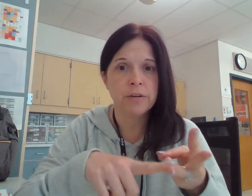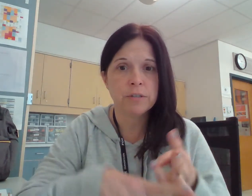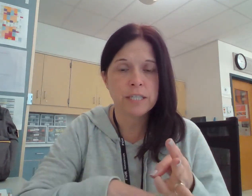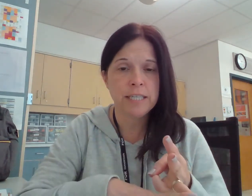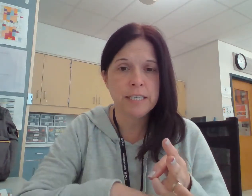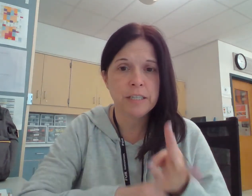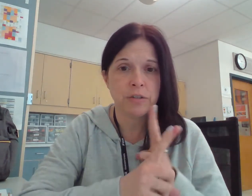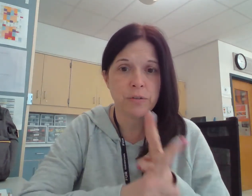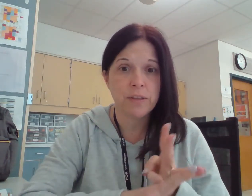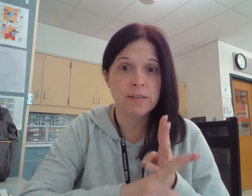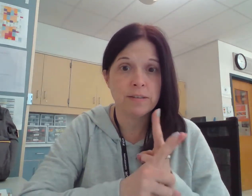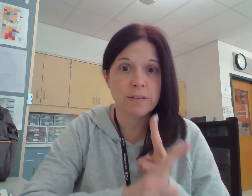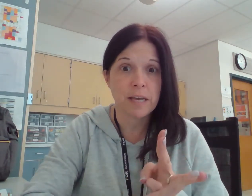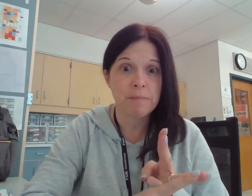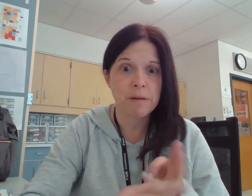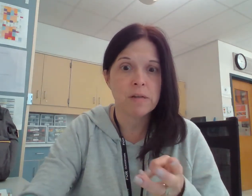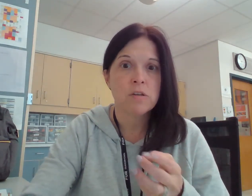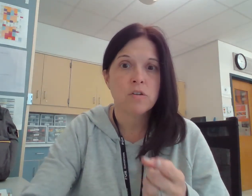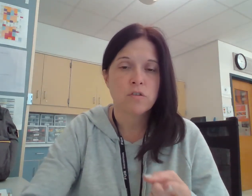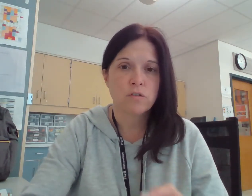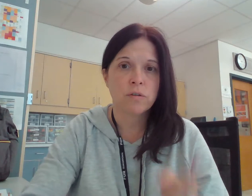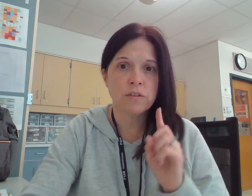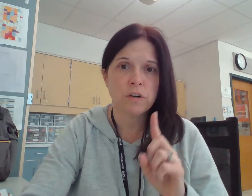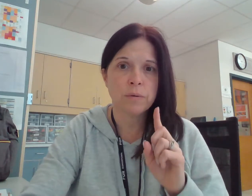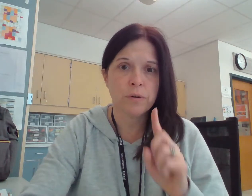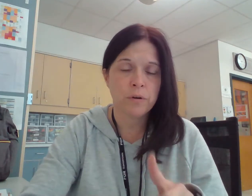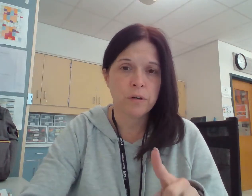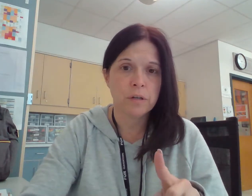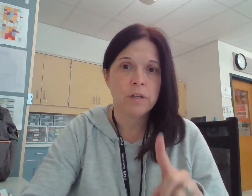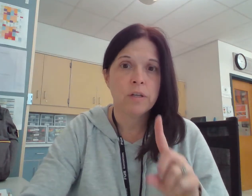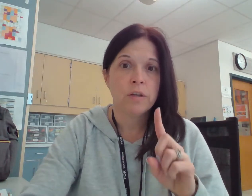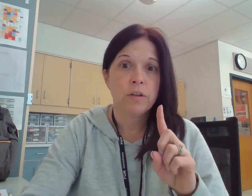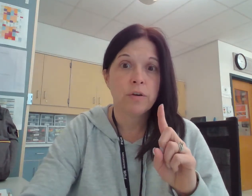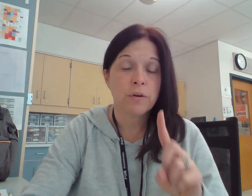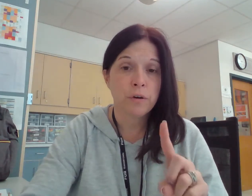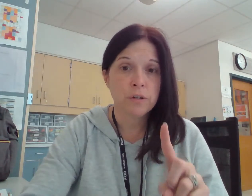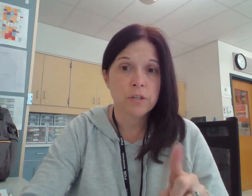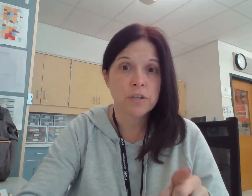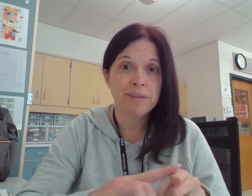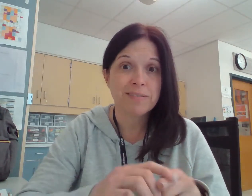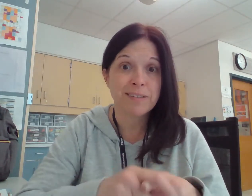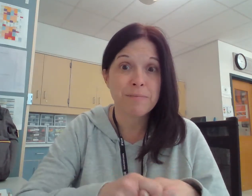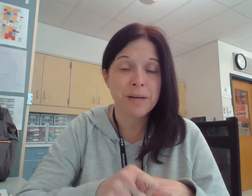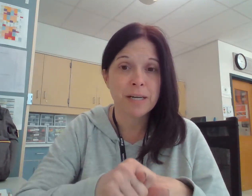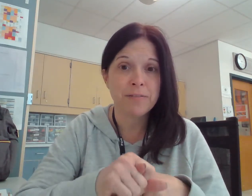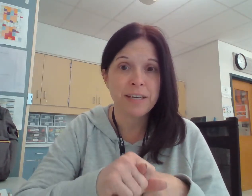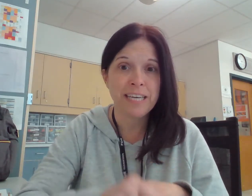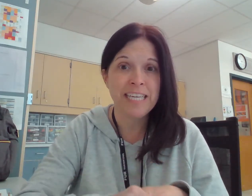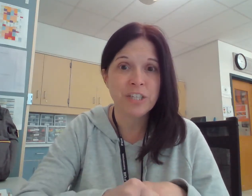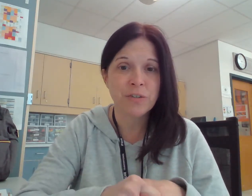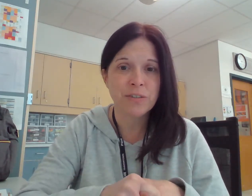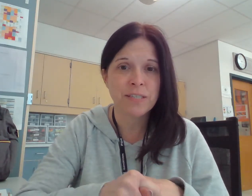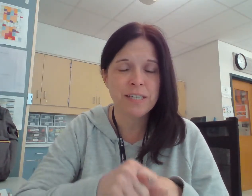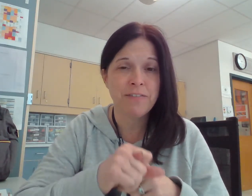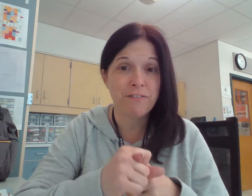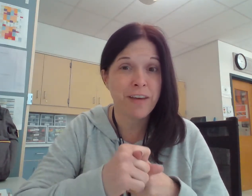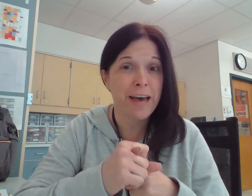your T is your thesis statement. So let's start with your hook. Your hook should be some kind of interesting fact